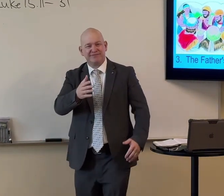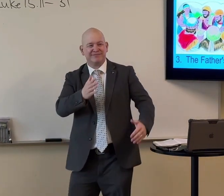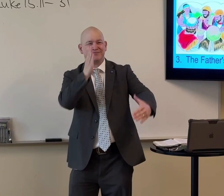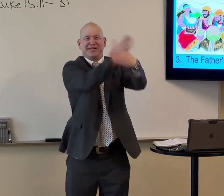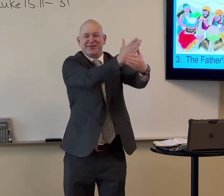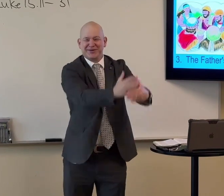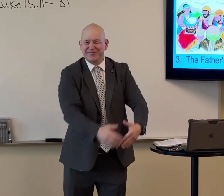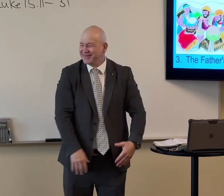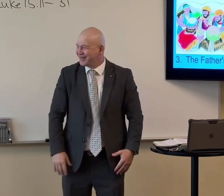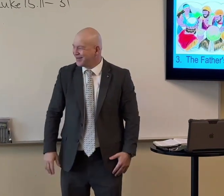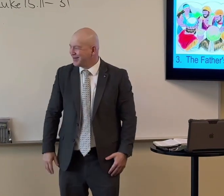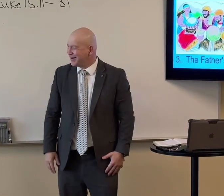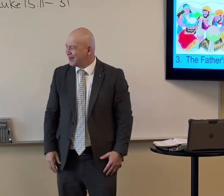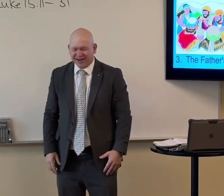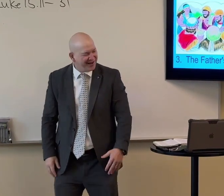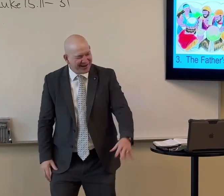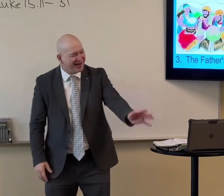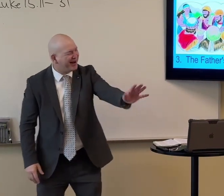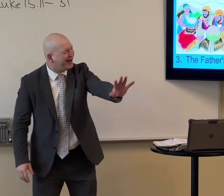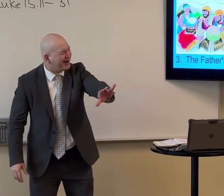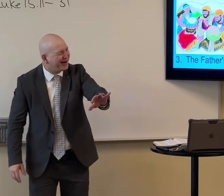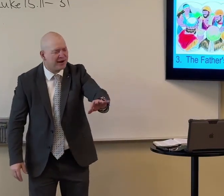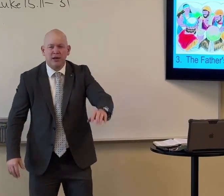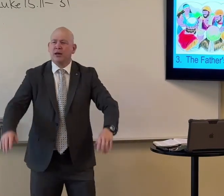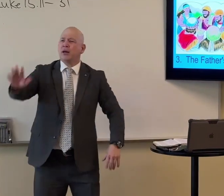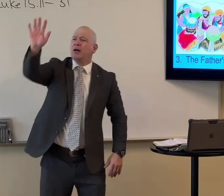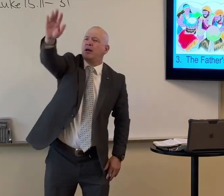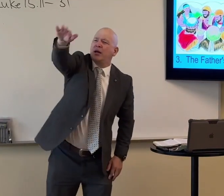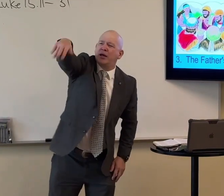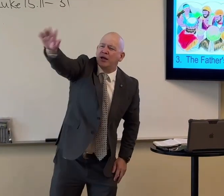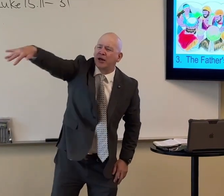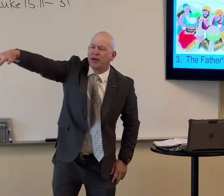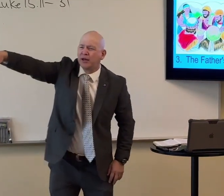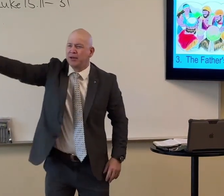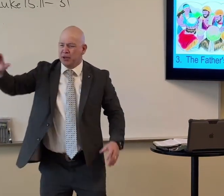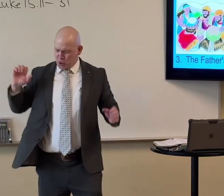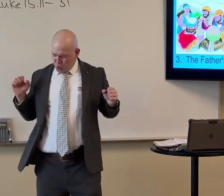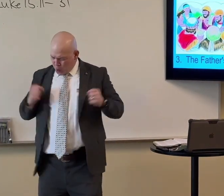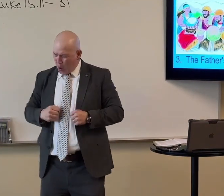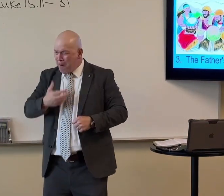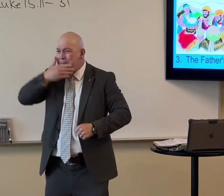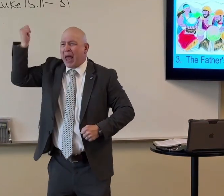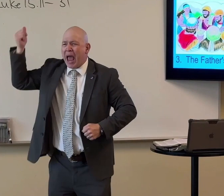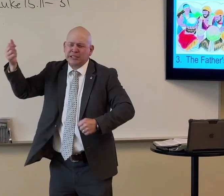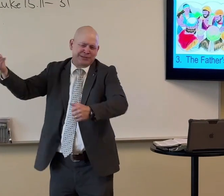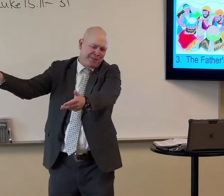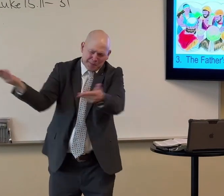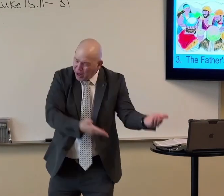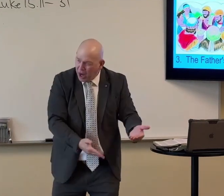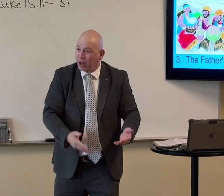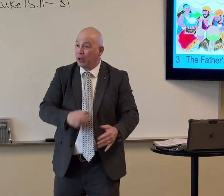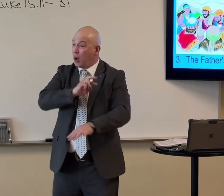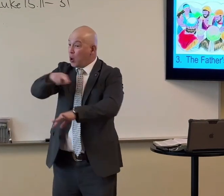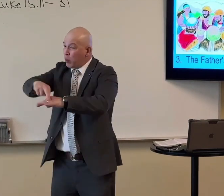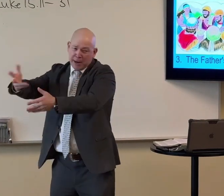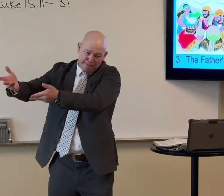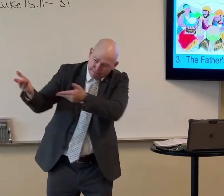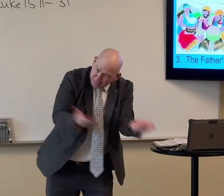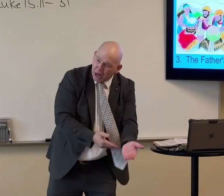And the father said. Hey. Whoa. Hang on a second. And he called his servants. Bring him a robe. Bring him a